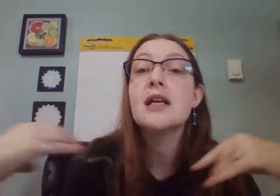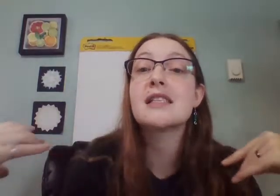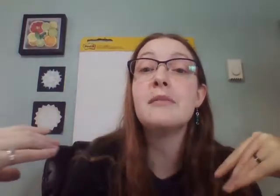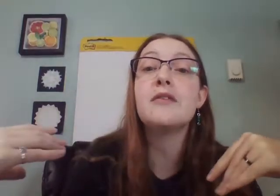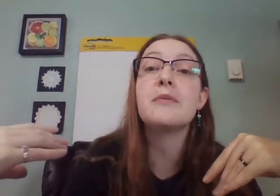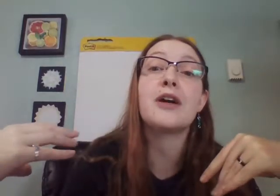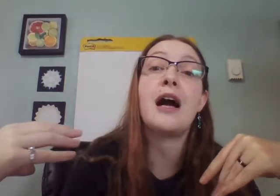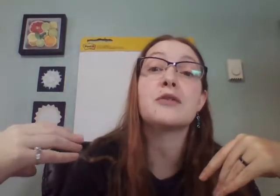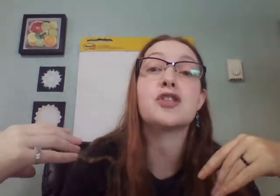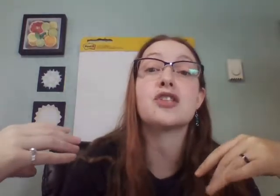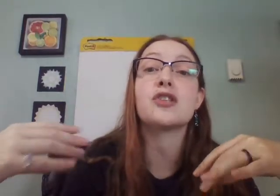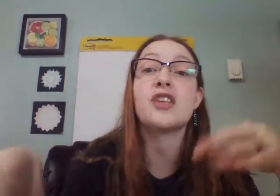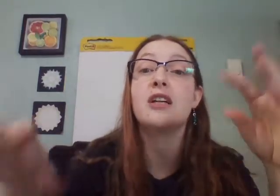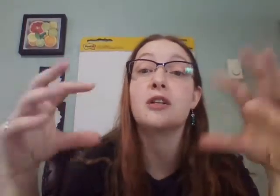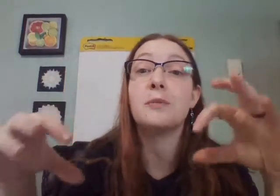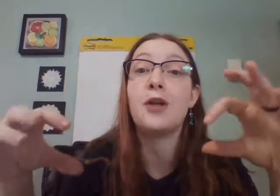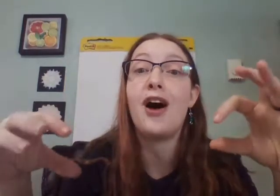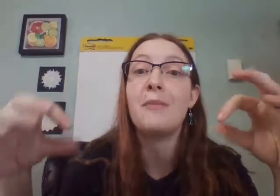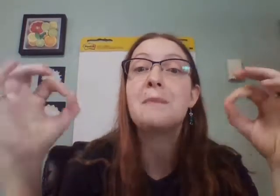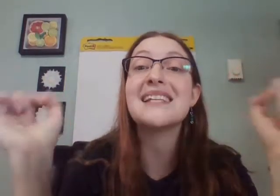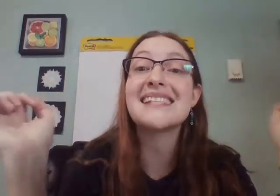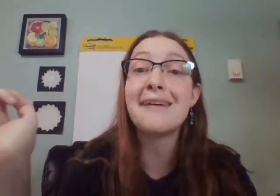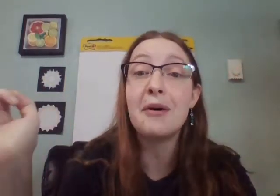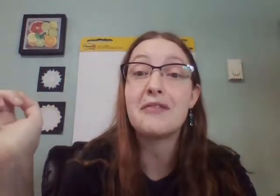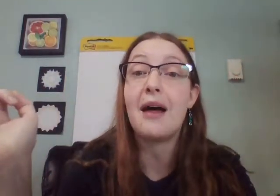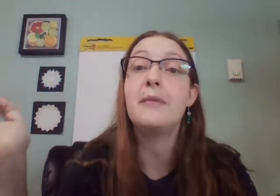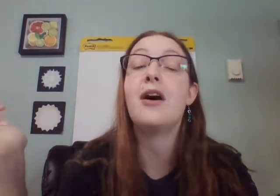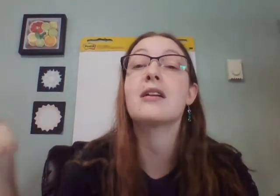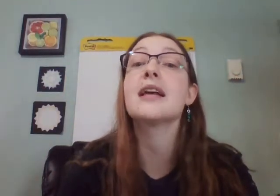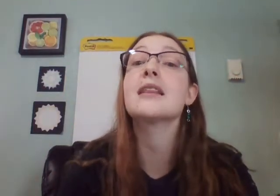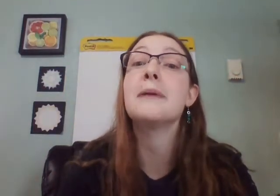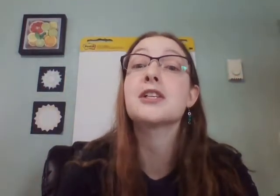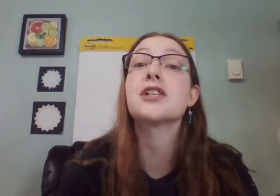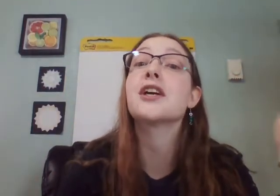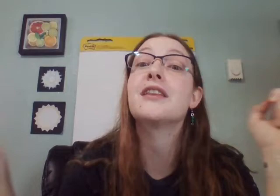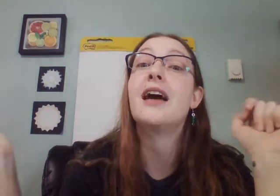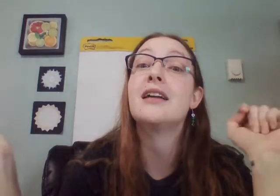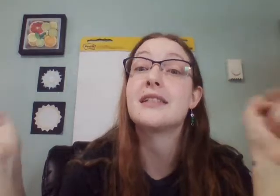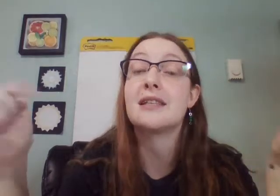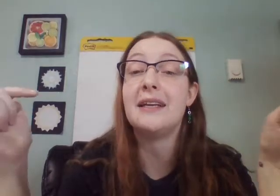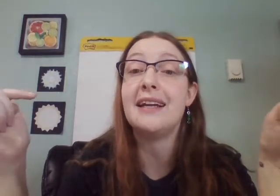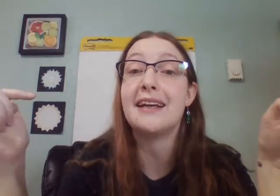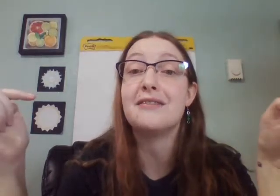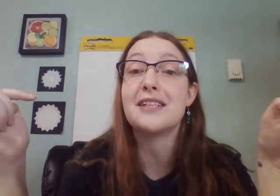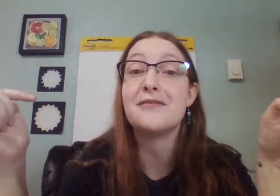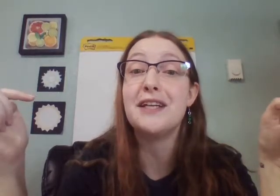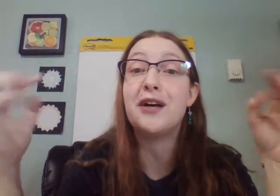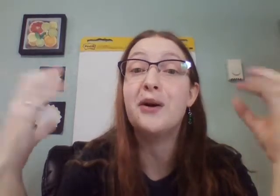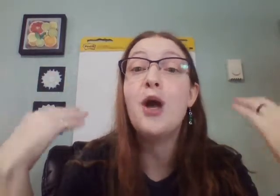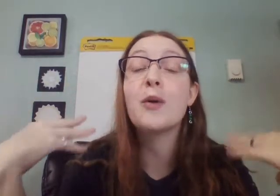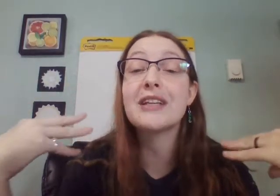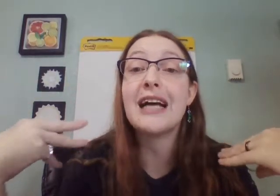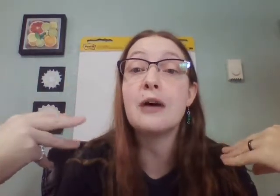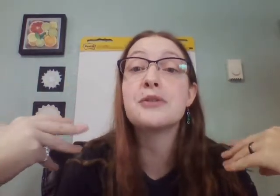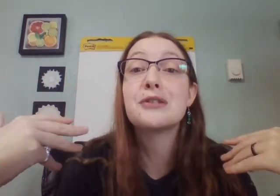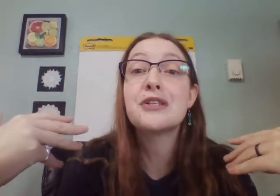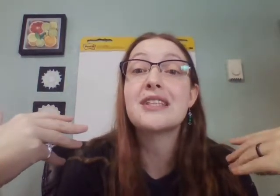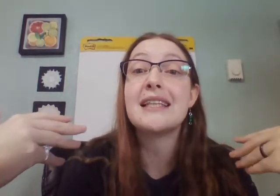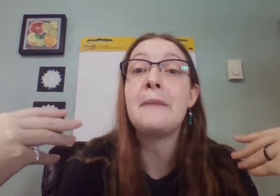Some of them, their house just looks like a little blob, but some of them are like the picture that is at the beginning of this video where their house looks like they